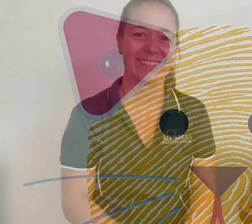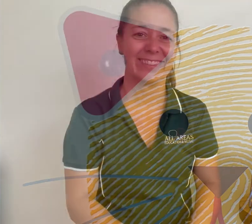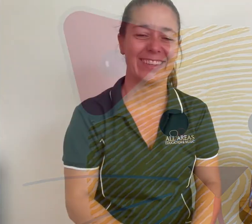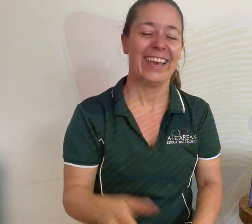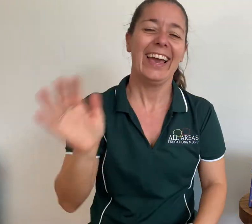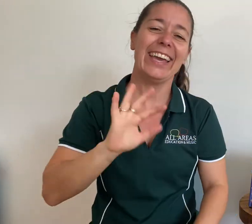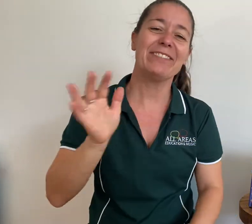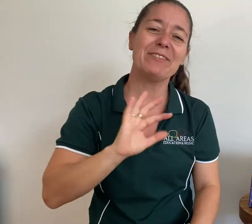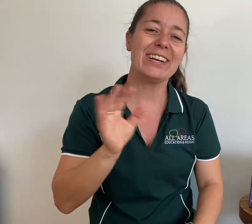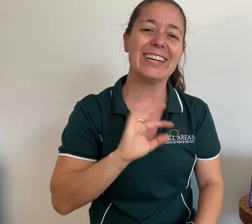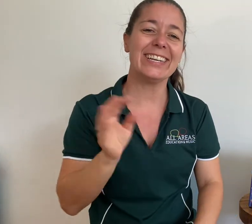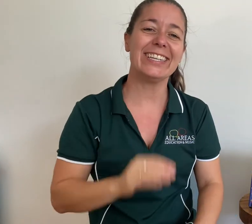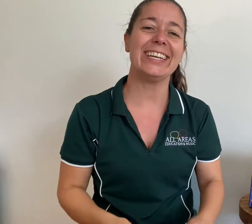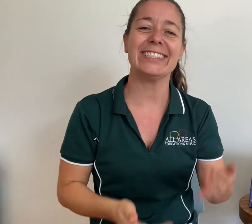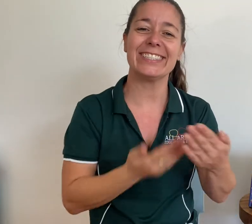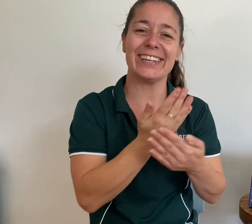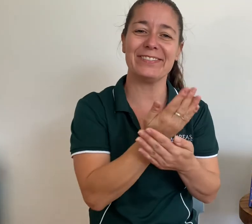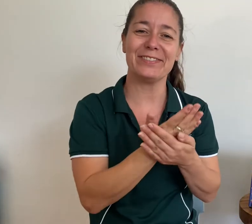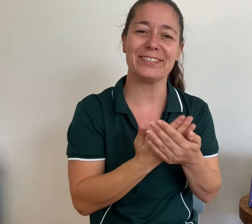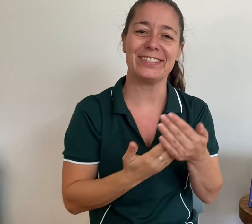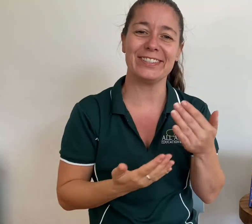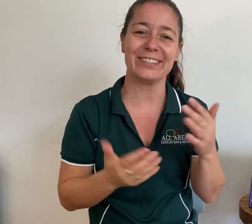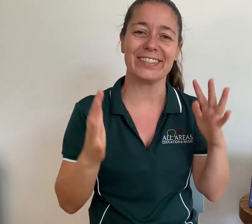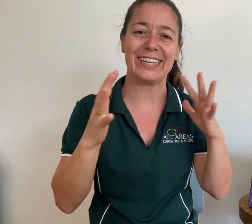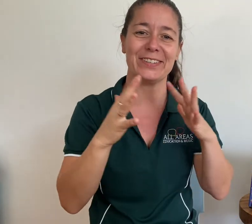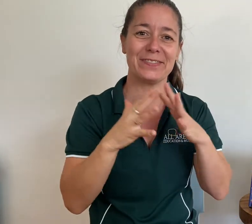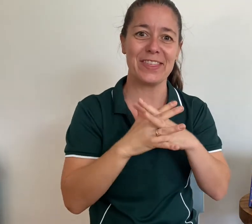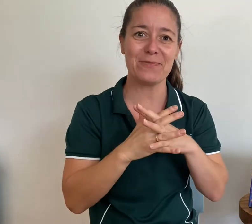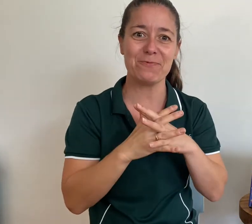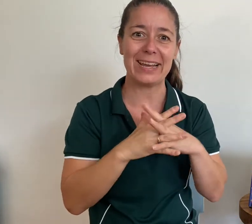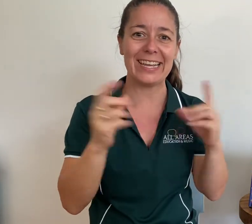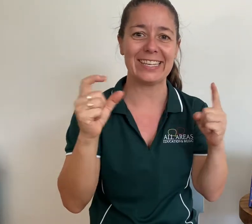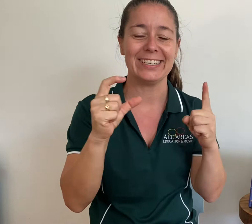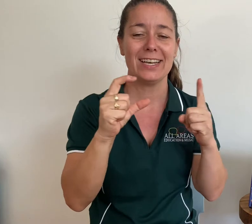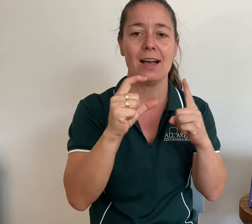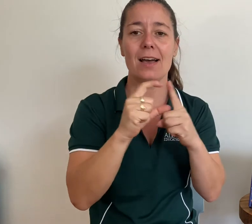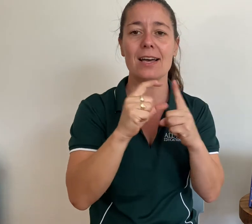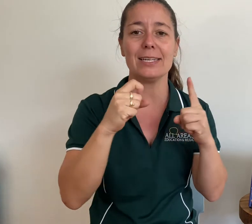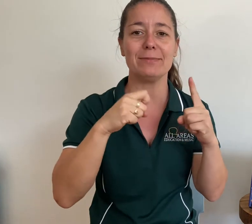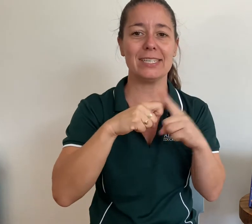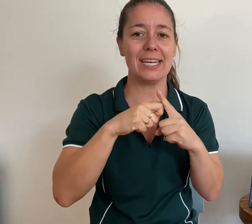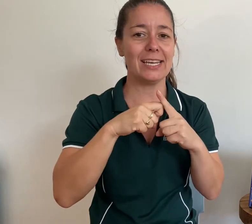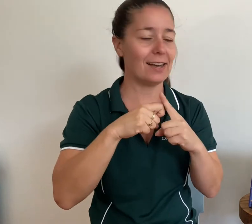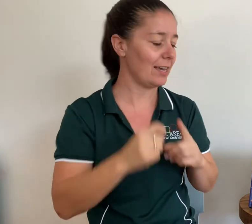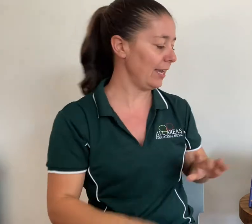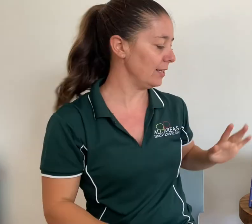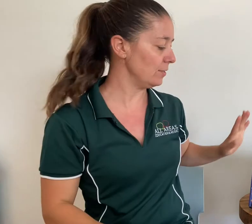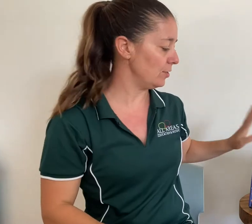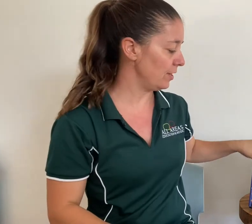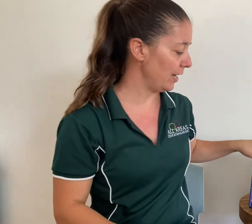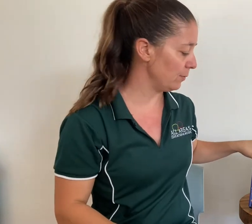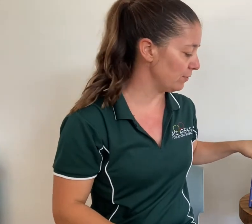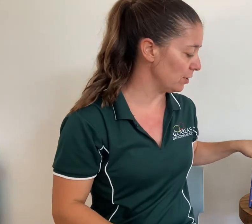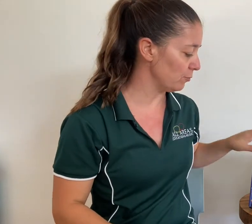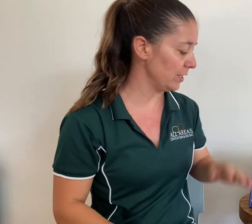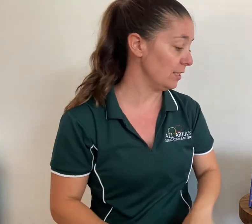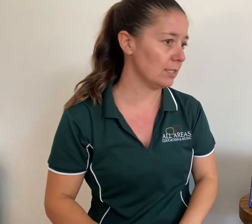Hey everyone, it's time for Story of the Week. I'm Danika and today we've got a really nice